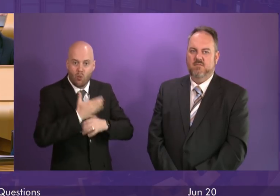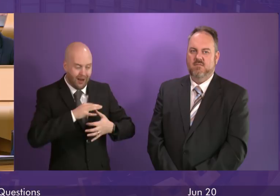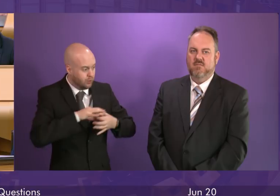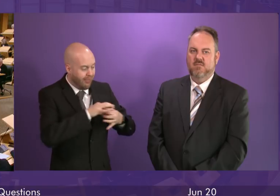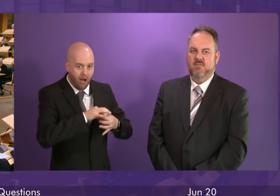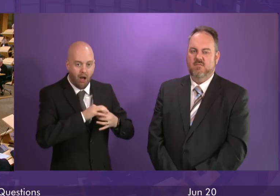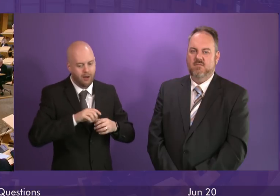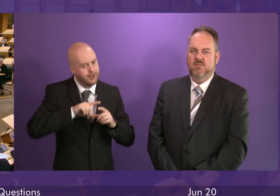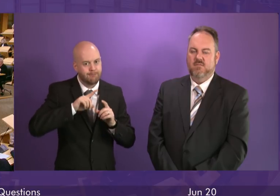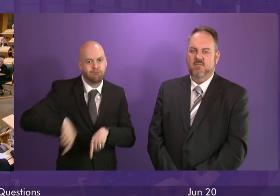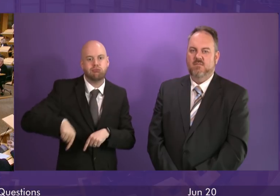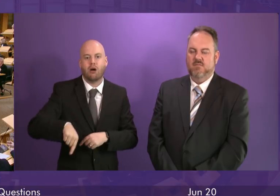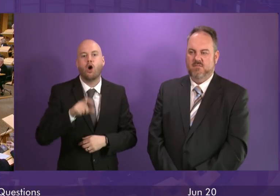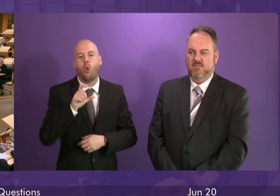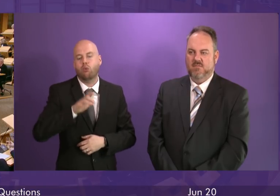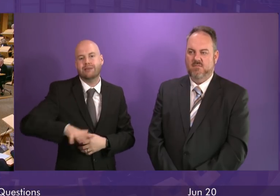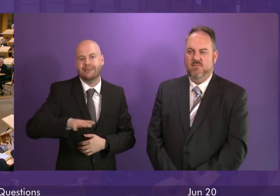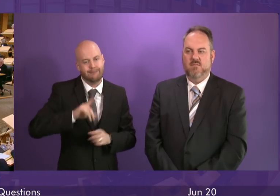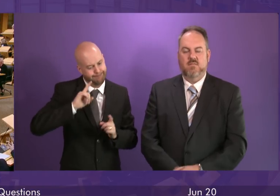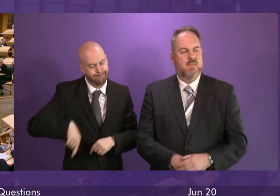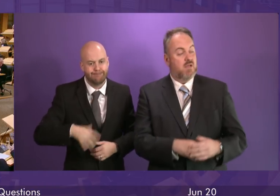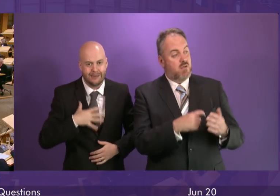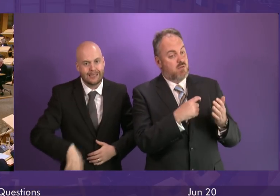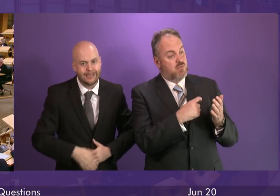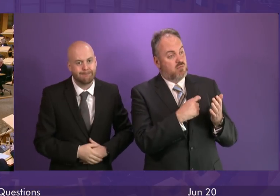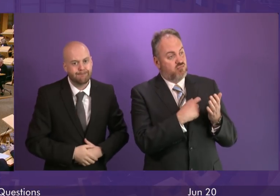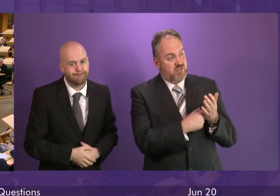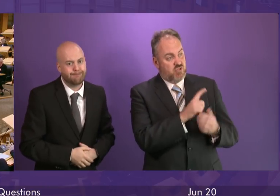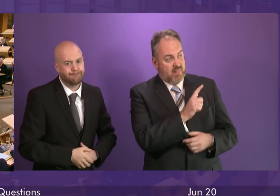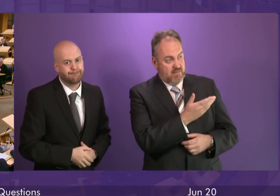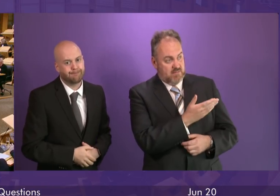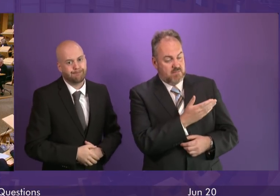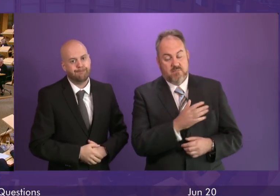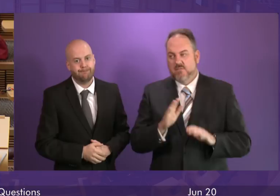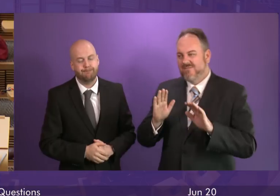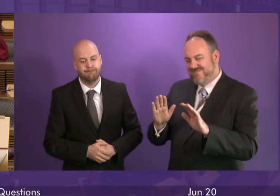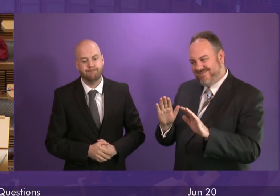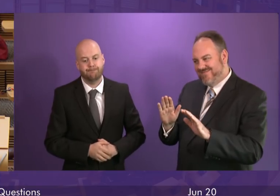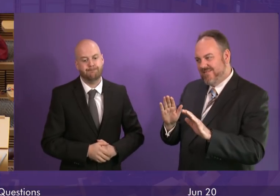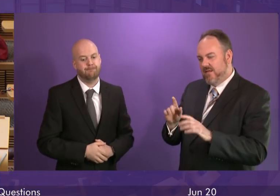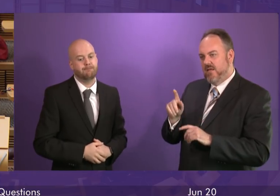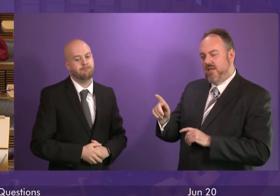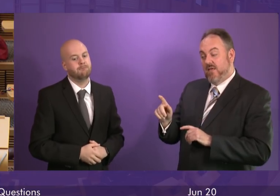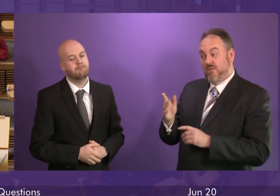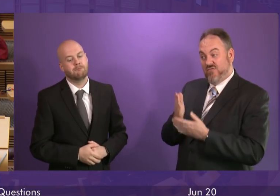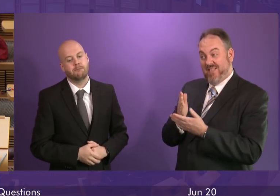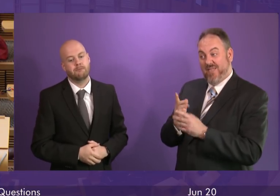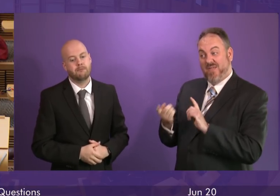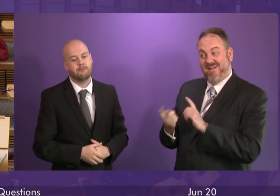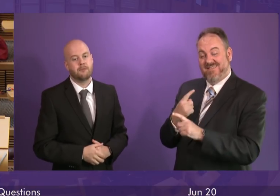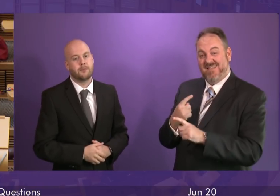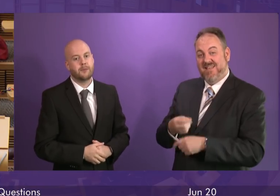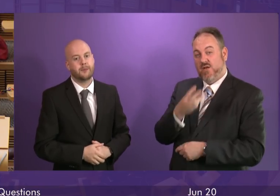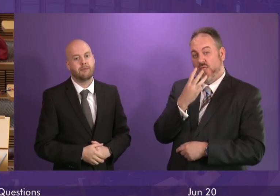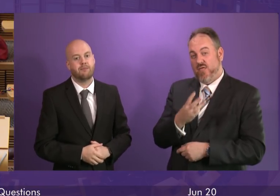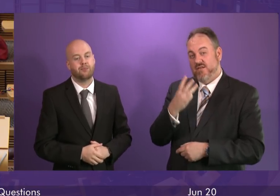hands of this parliament. Richard Leonard. The answer to the question I asked is not a penny more. It was £33